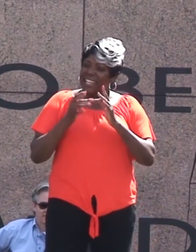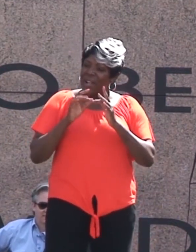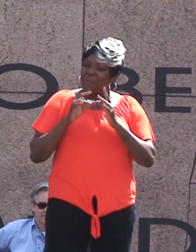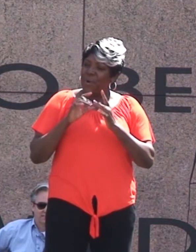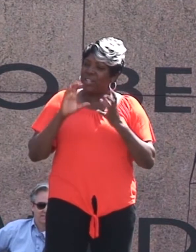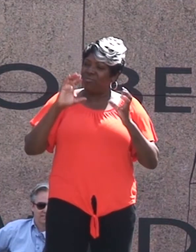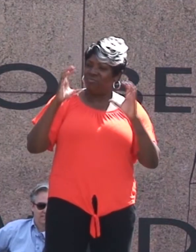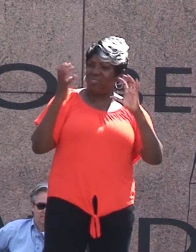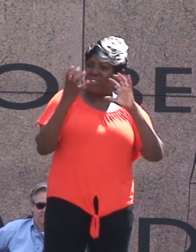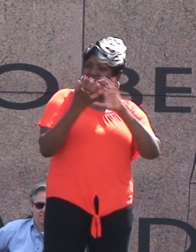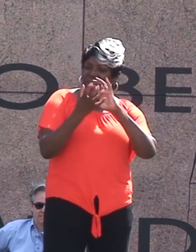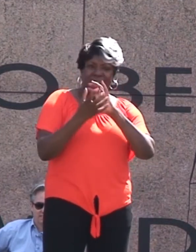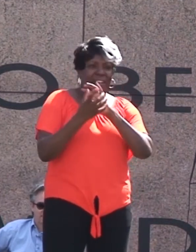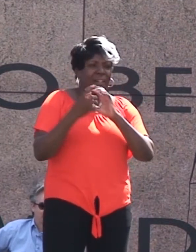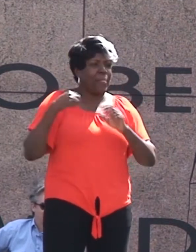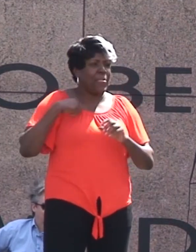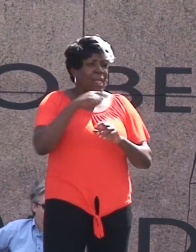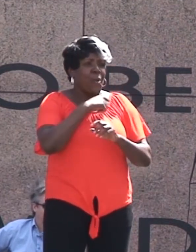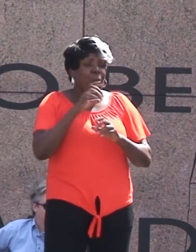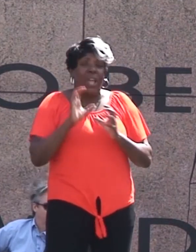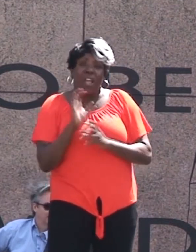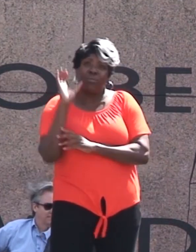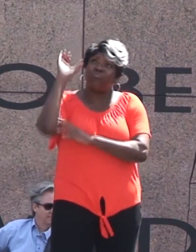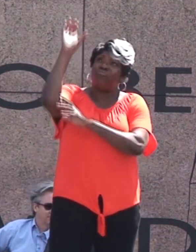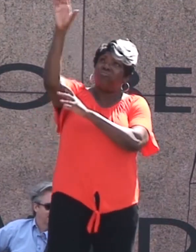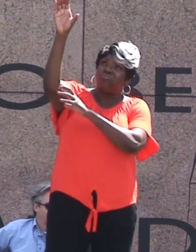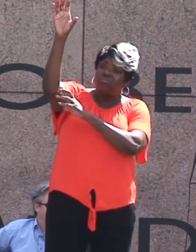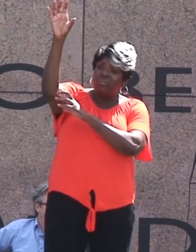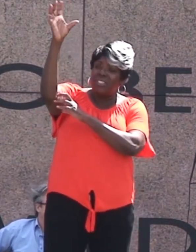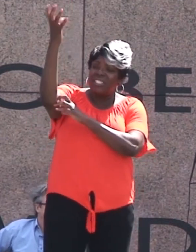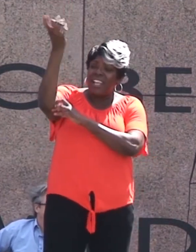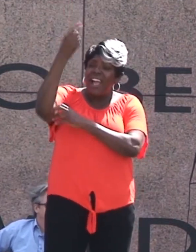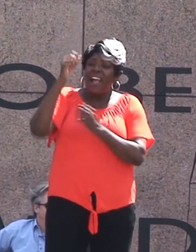points of light That we placed in the sky With rockets